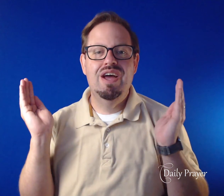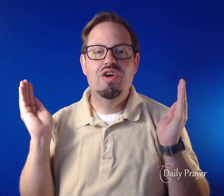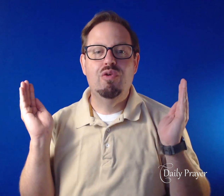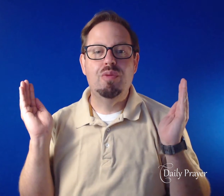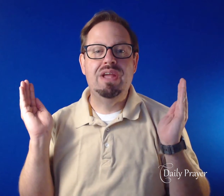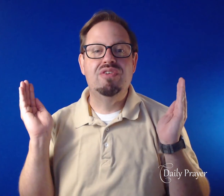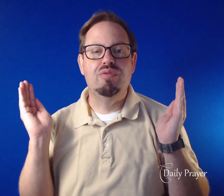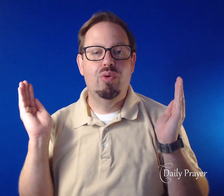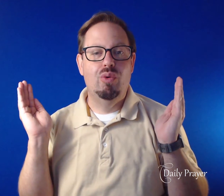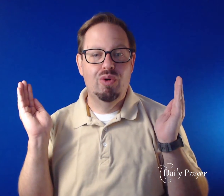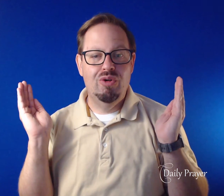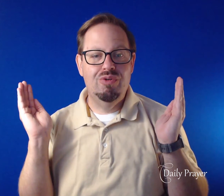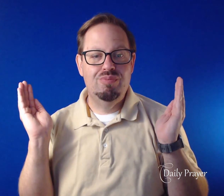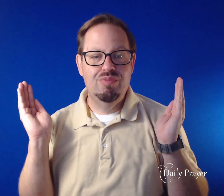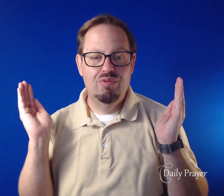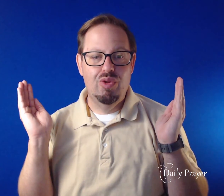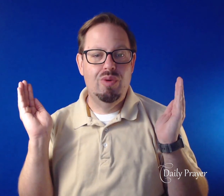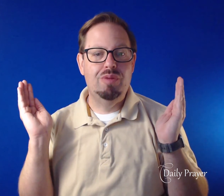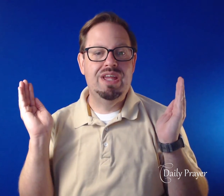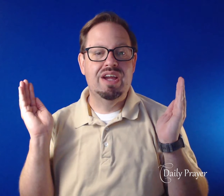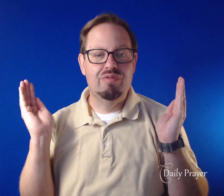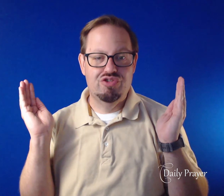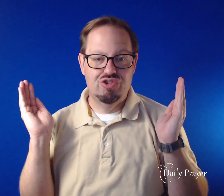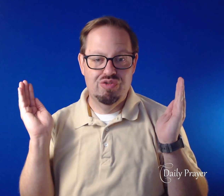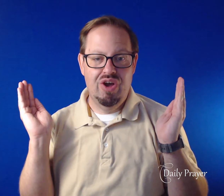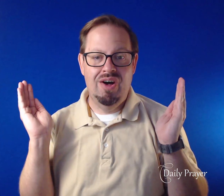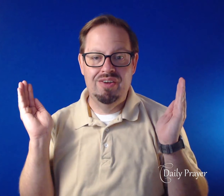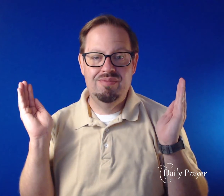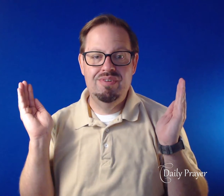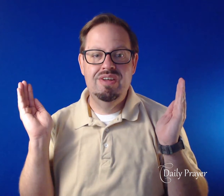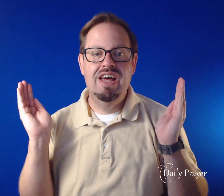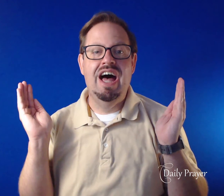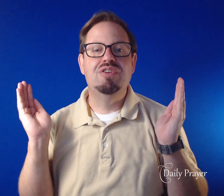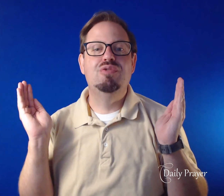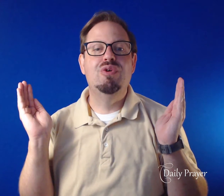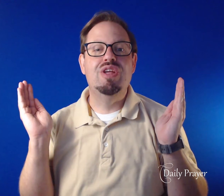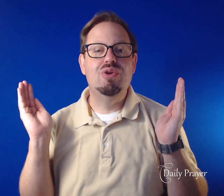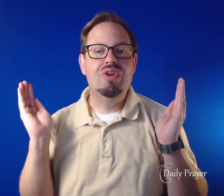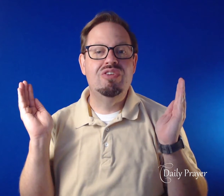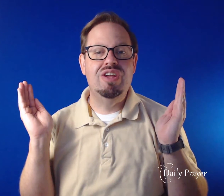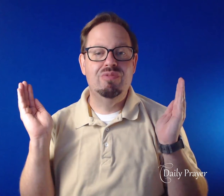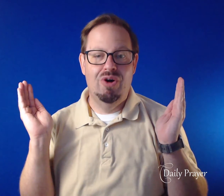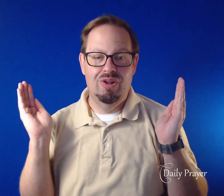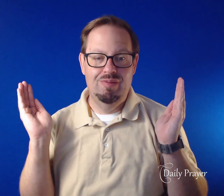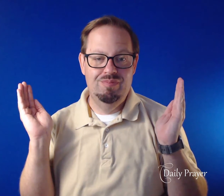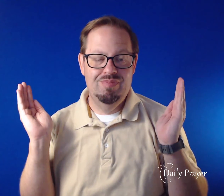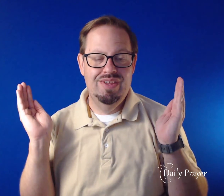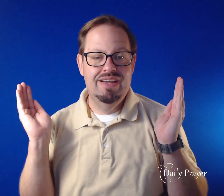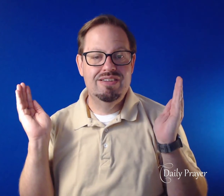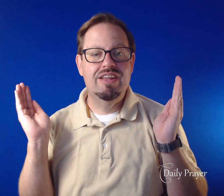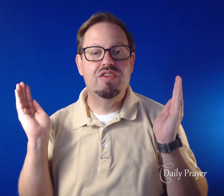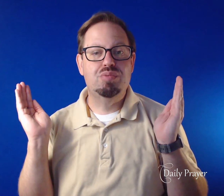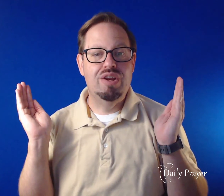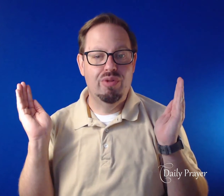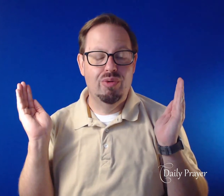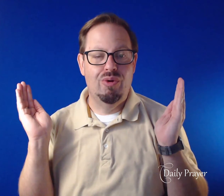For the peace of the whole world, for the well-being of the Church of God, and for the unity of all, let us pray to the Lord.